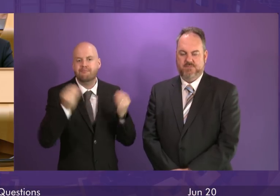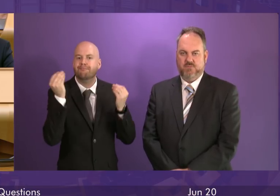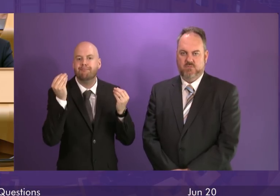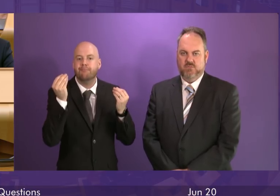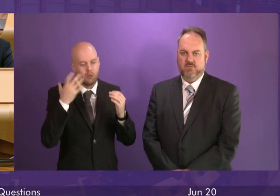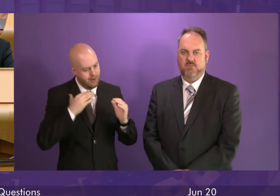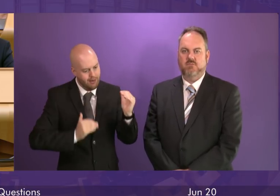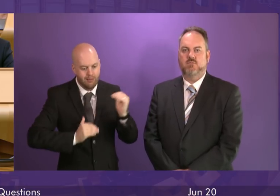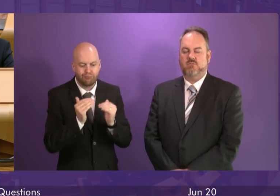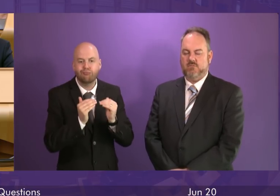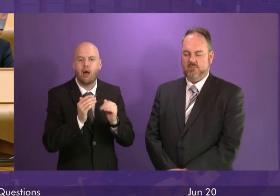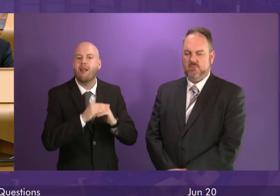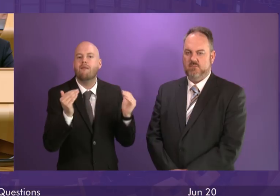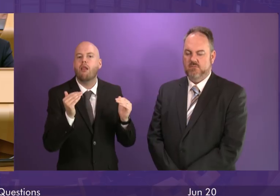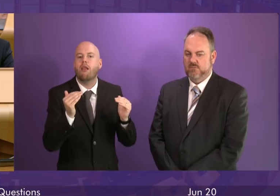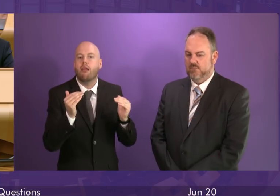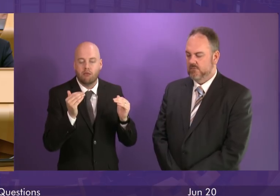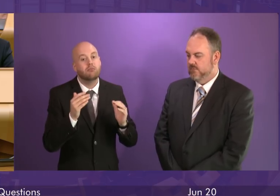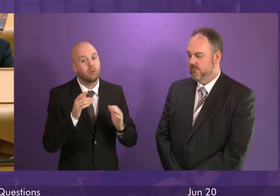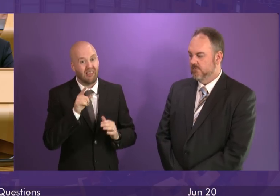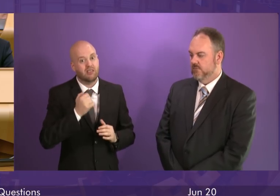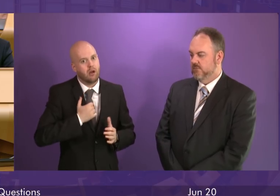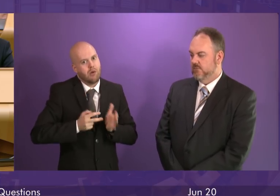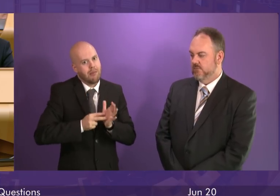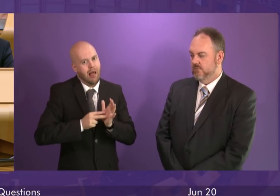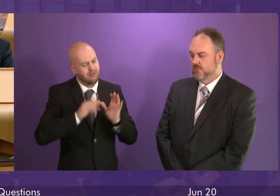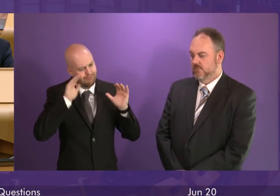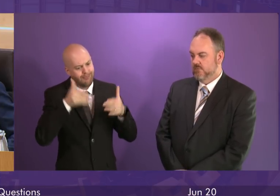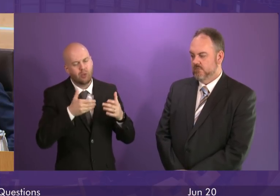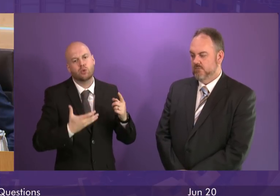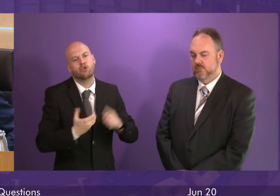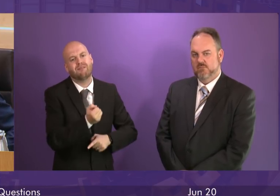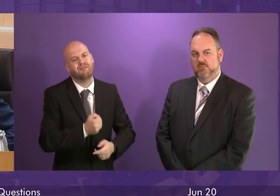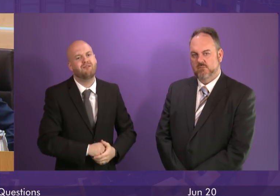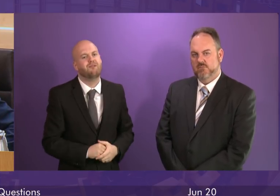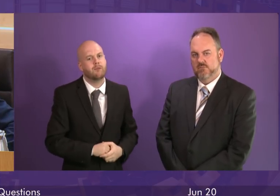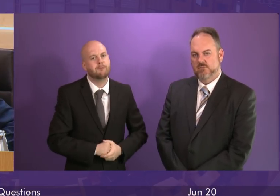as we can to completely eradicate that gap and that is what we are very focused on achieving.